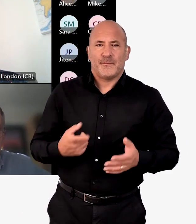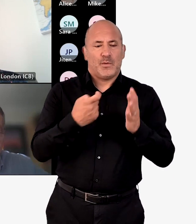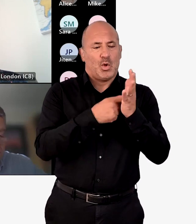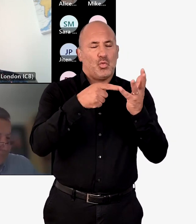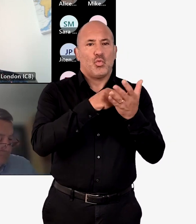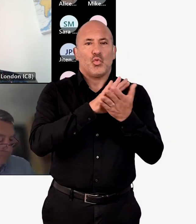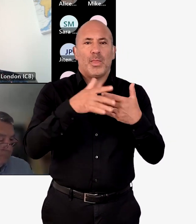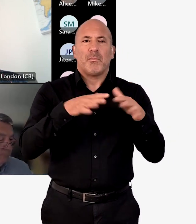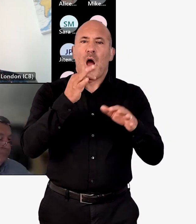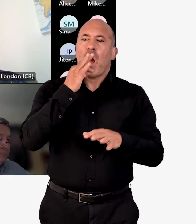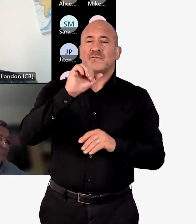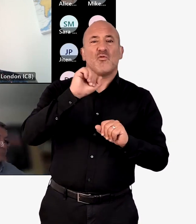reflected in our priorities.